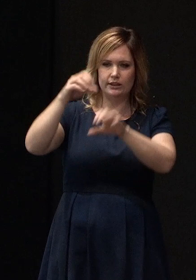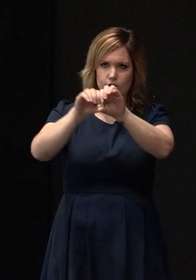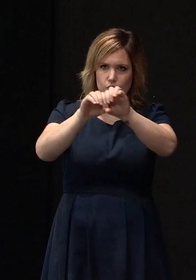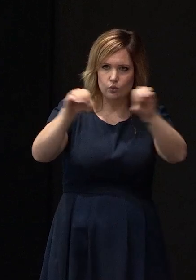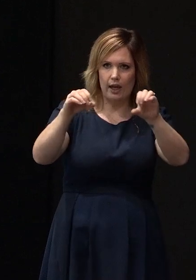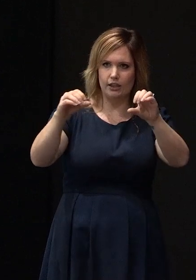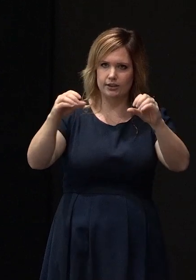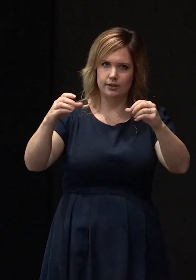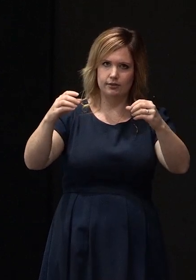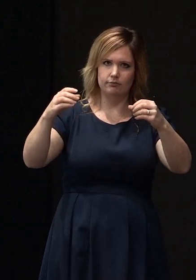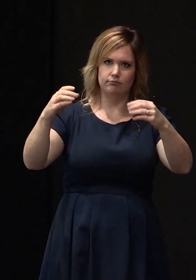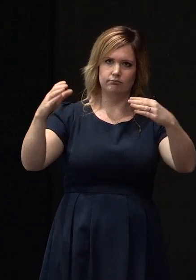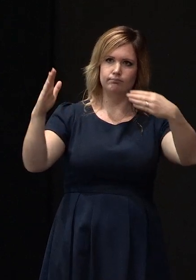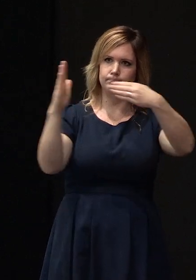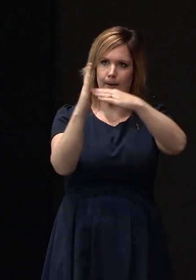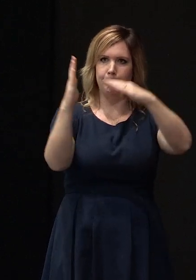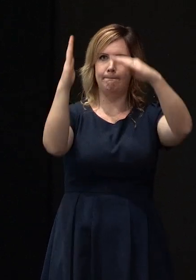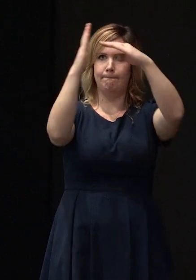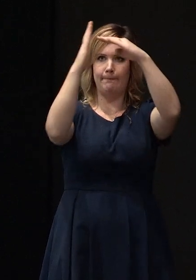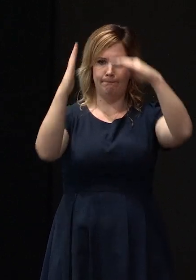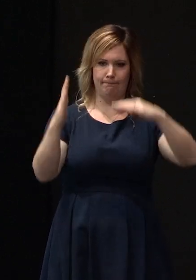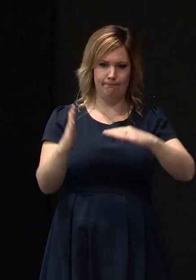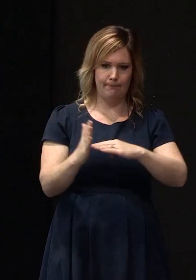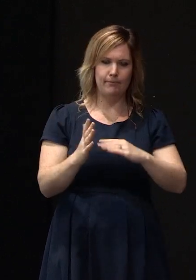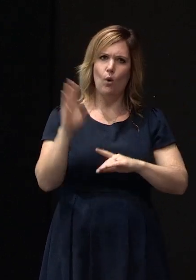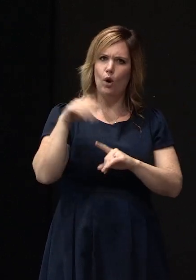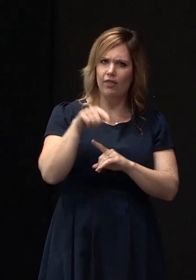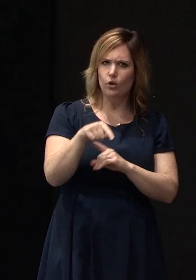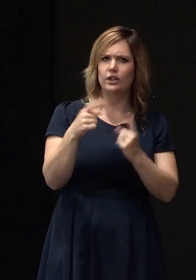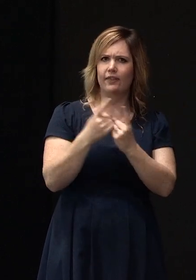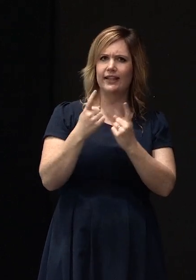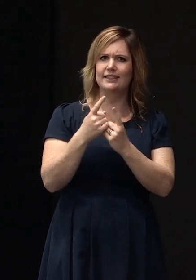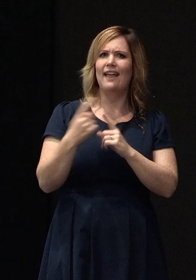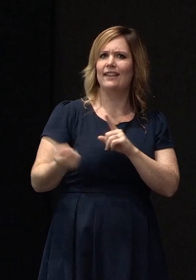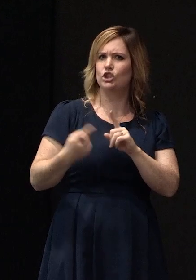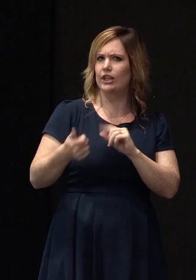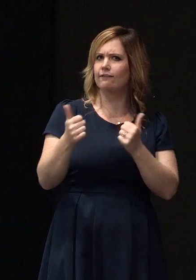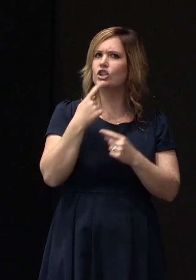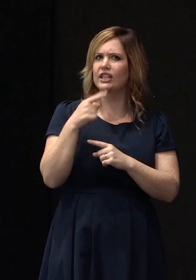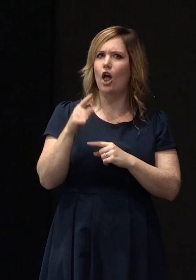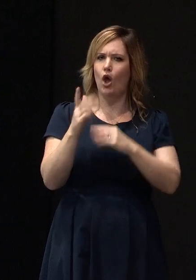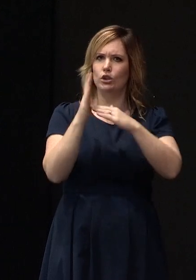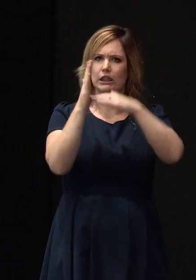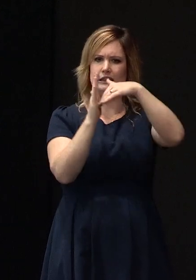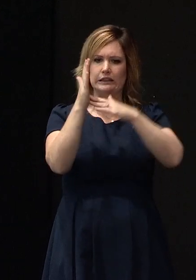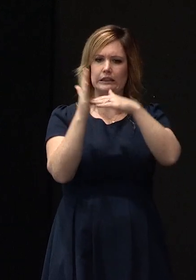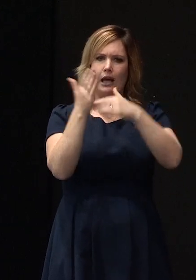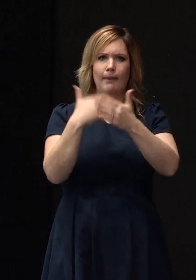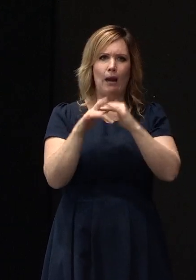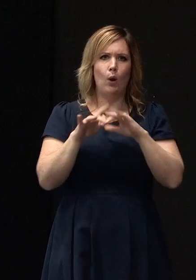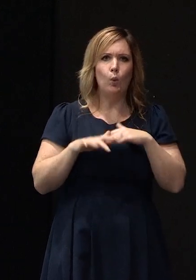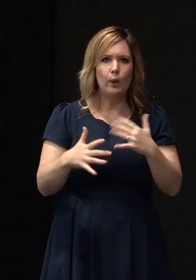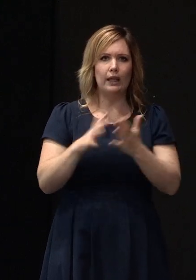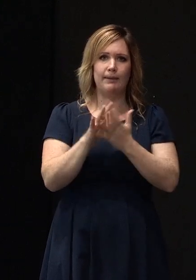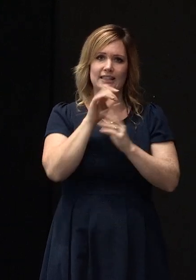together and they're nailed together that every one of those the engineers tell me will be weakened so that simply putting jib